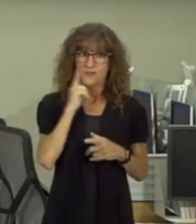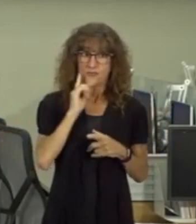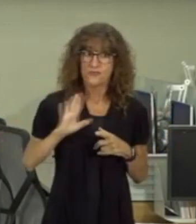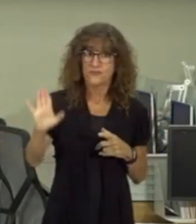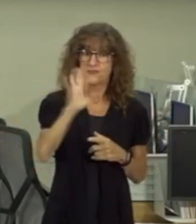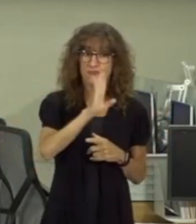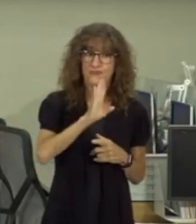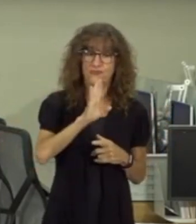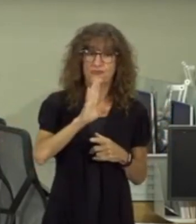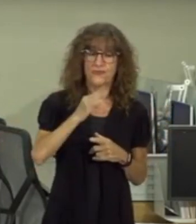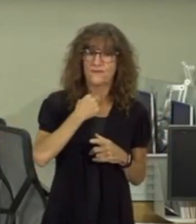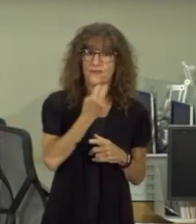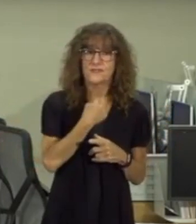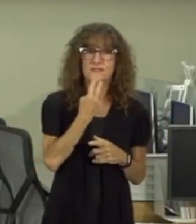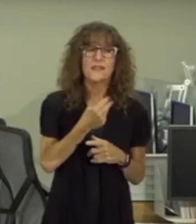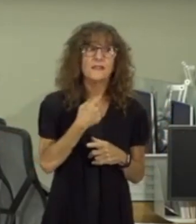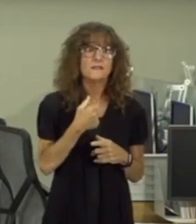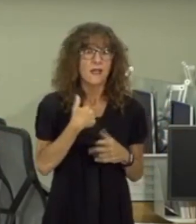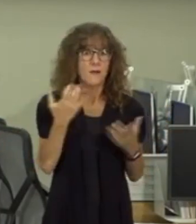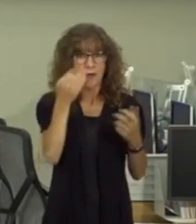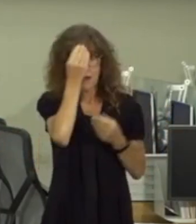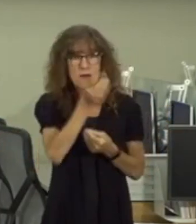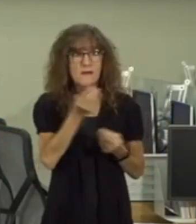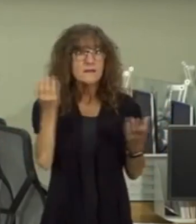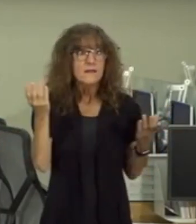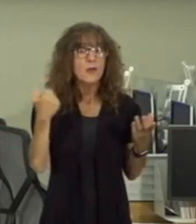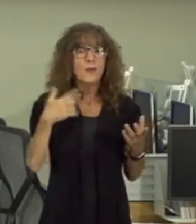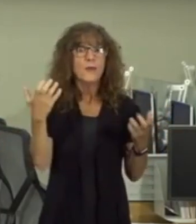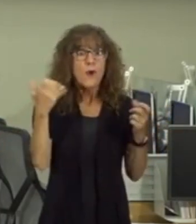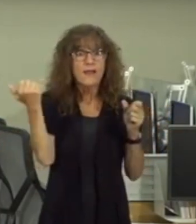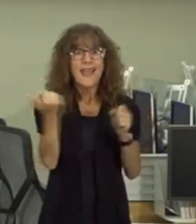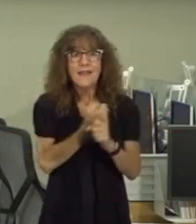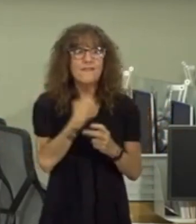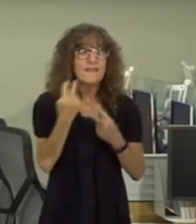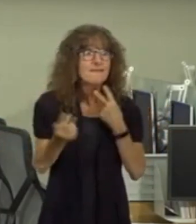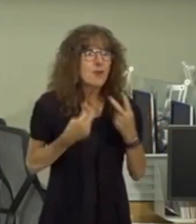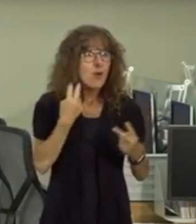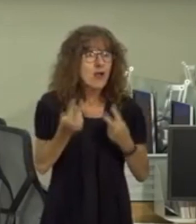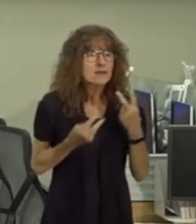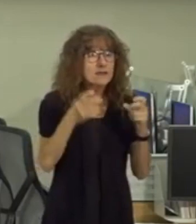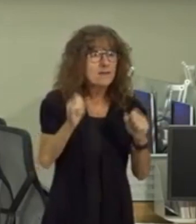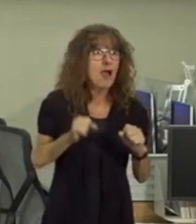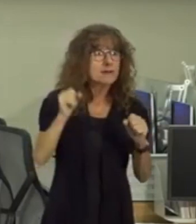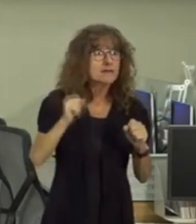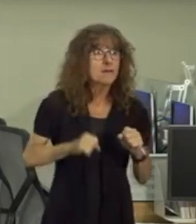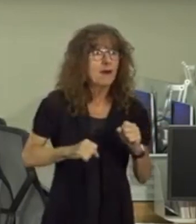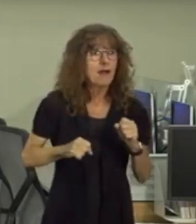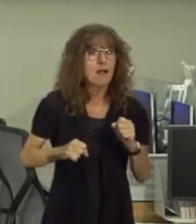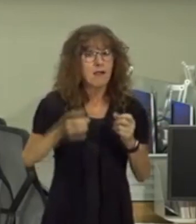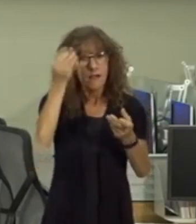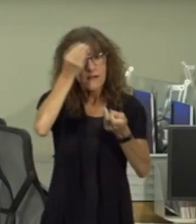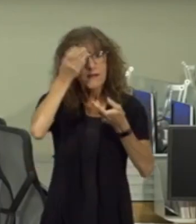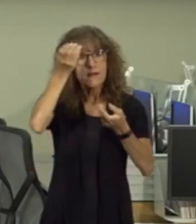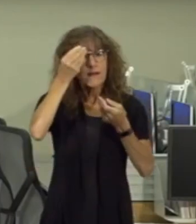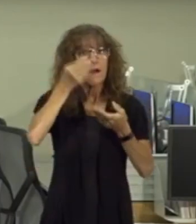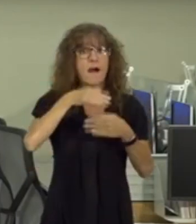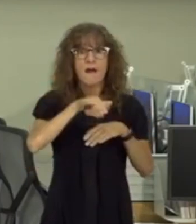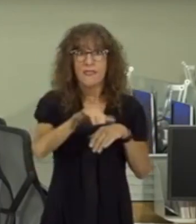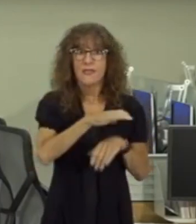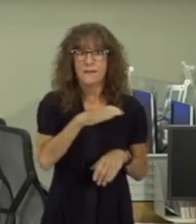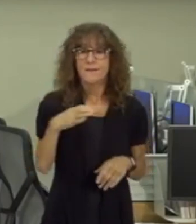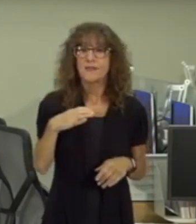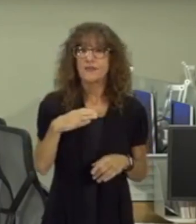anybody um and so that's what i want you to know is that we want every voice possible to be heard on that particular commission